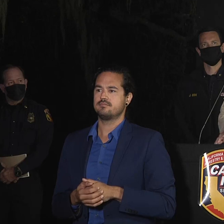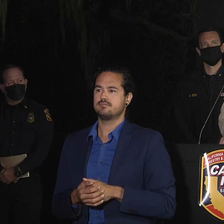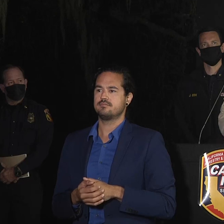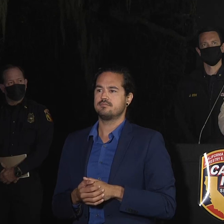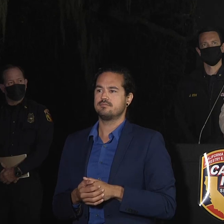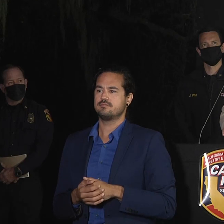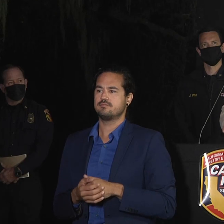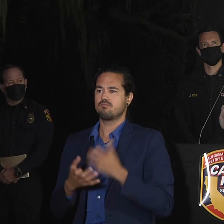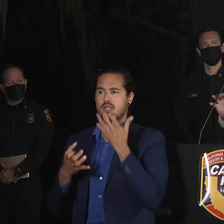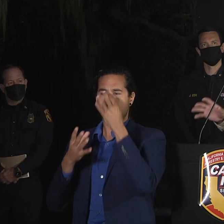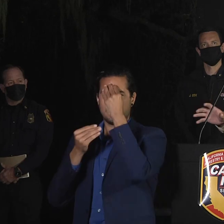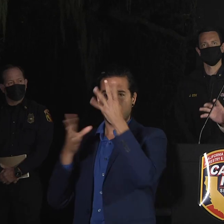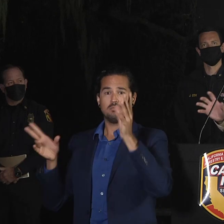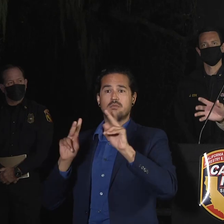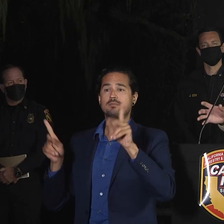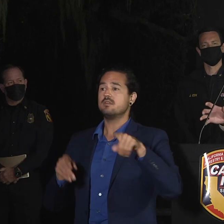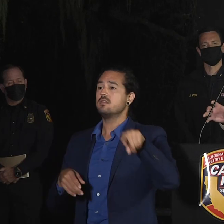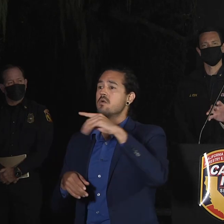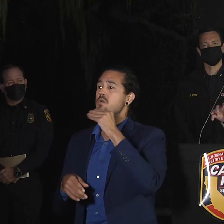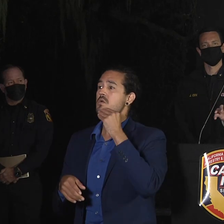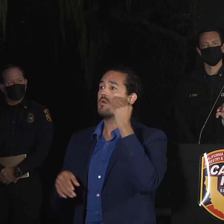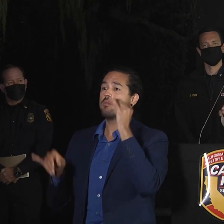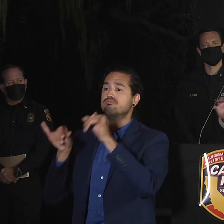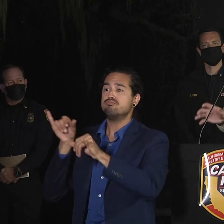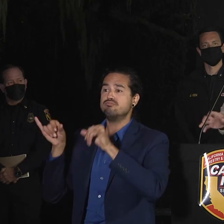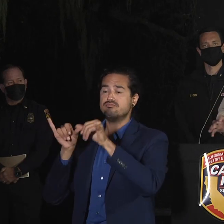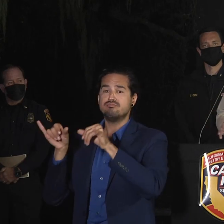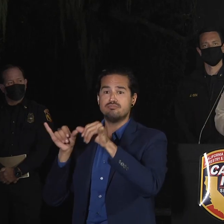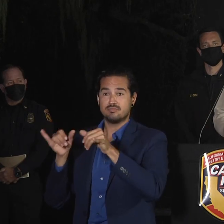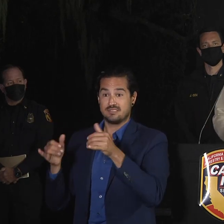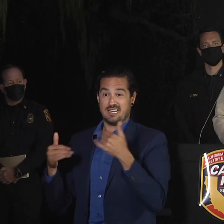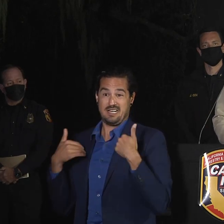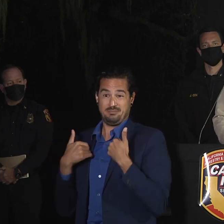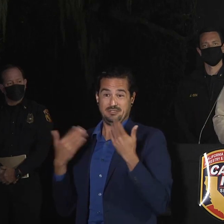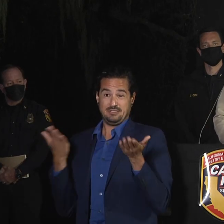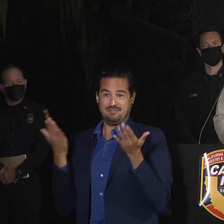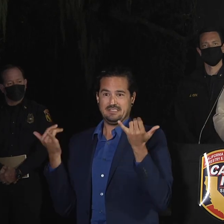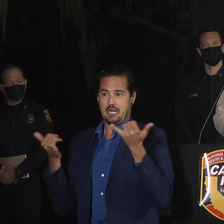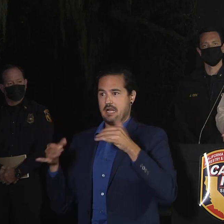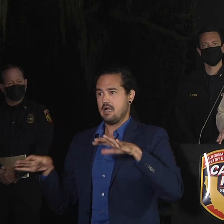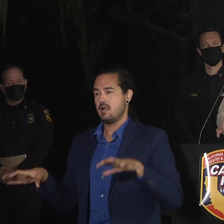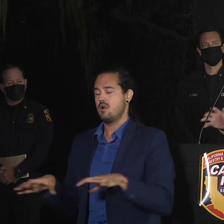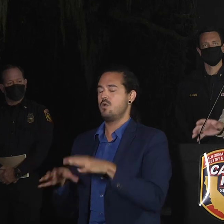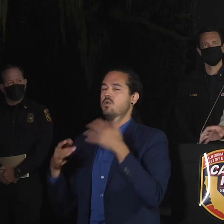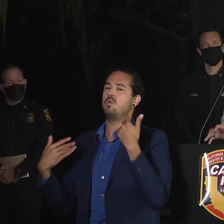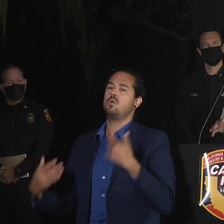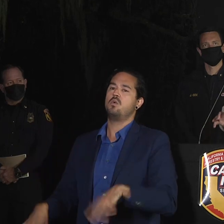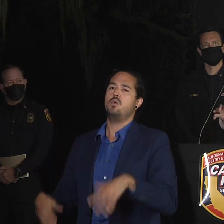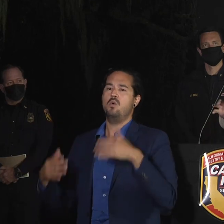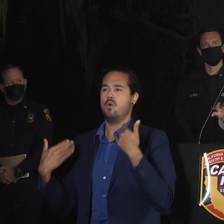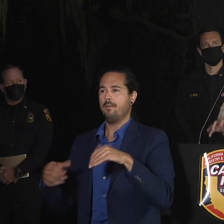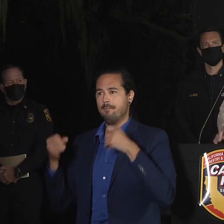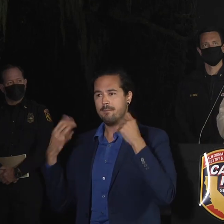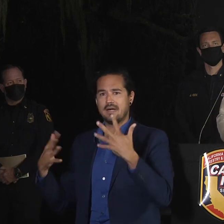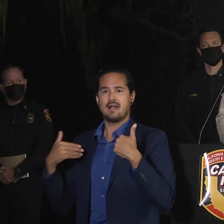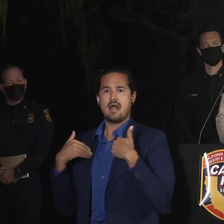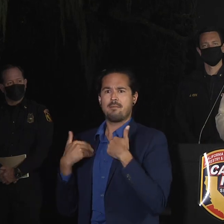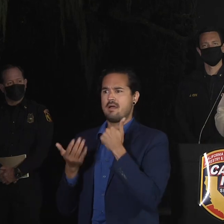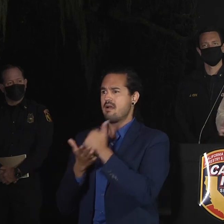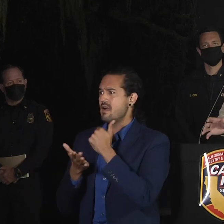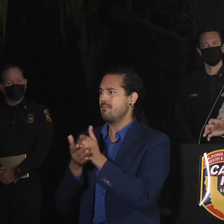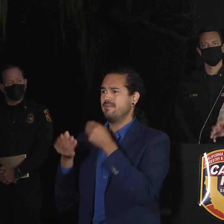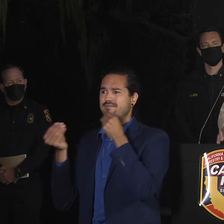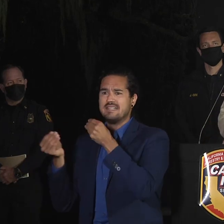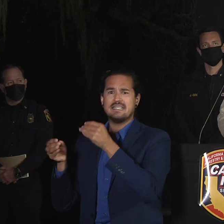animal services, you know, they've been kind of inundated with animal requests to feed animals and to check on